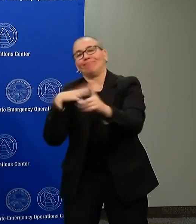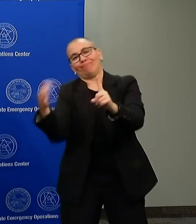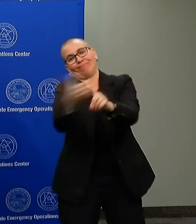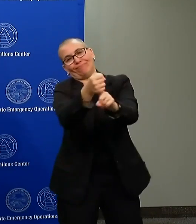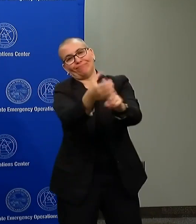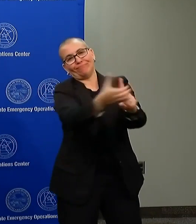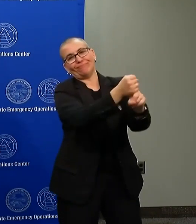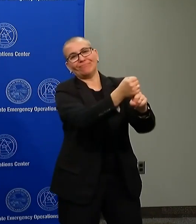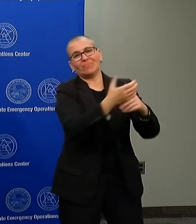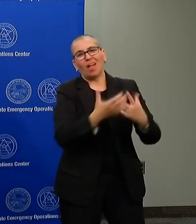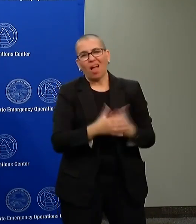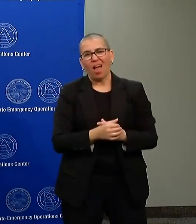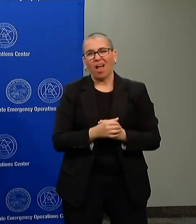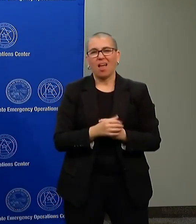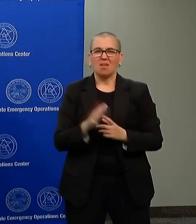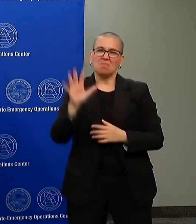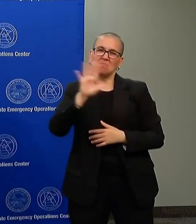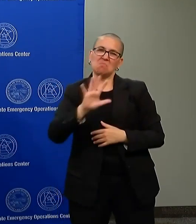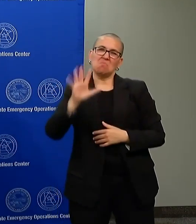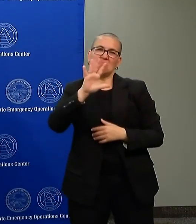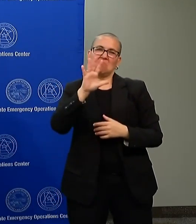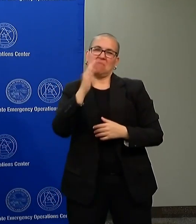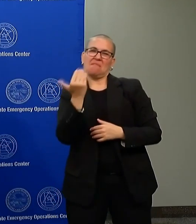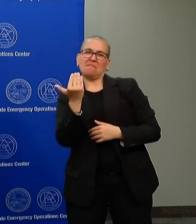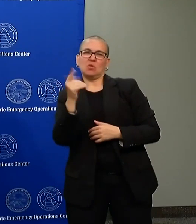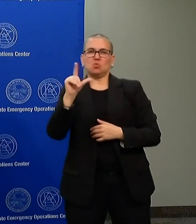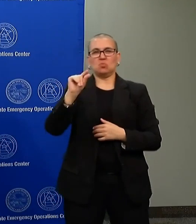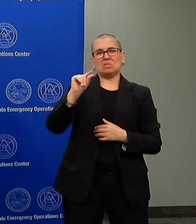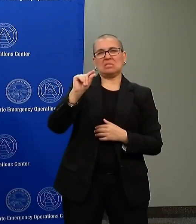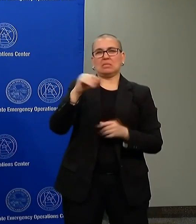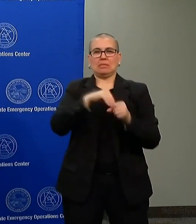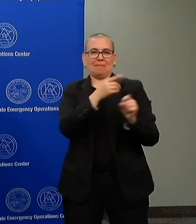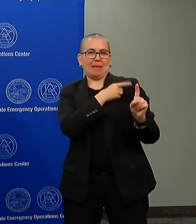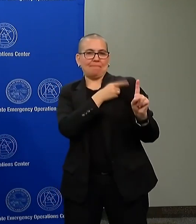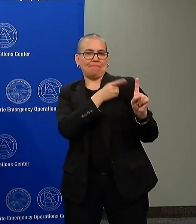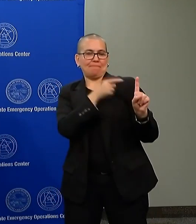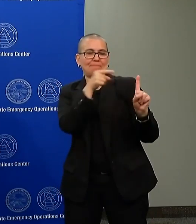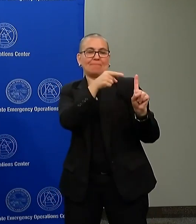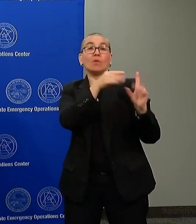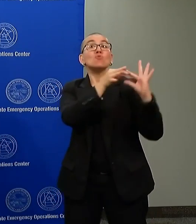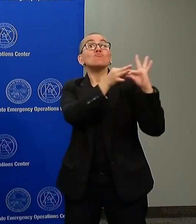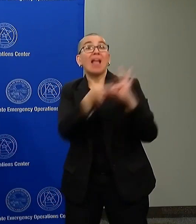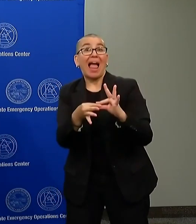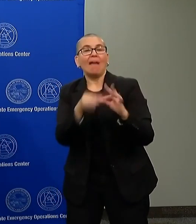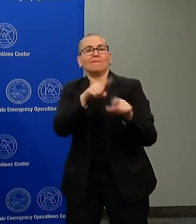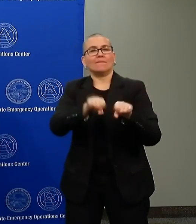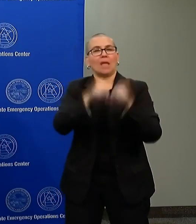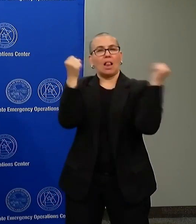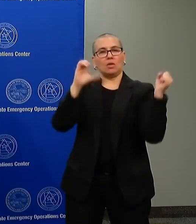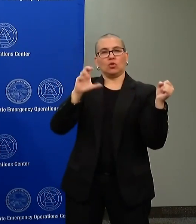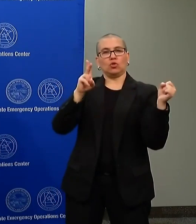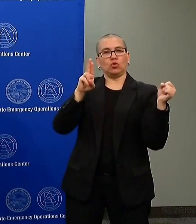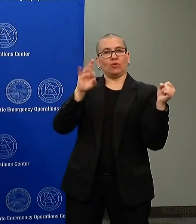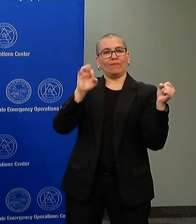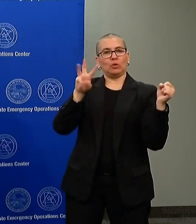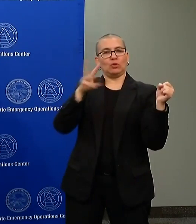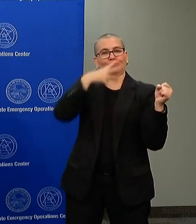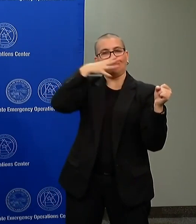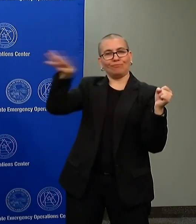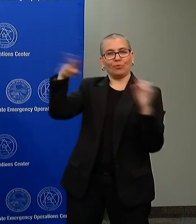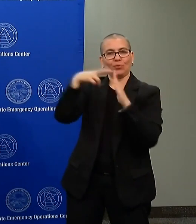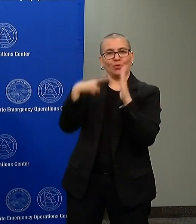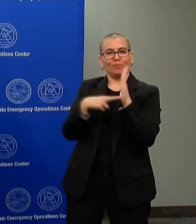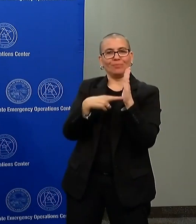there. And once again, much of that was for curfew violations and or for destruction of property. So